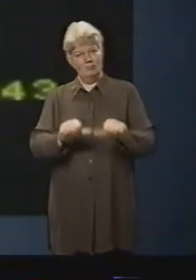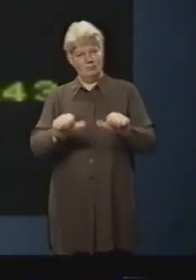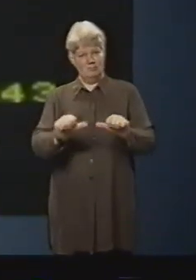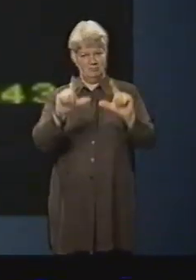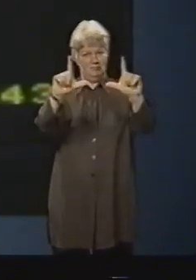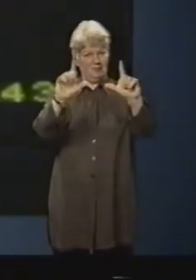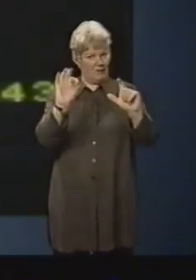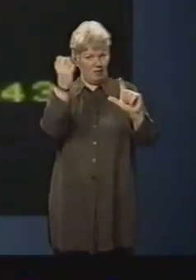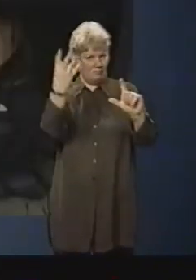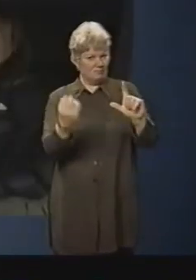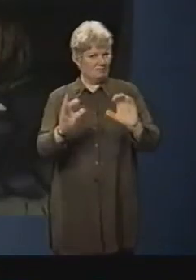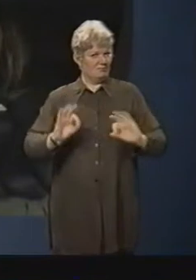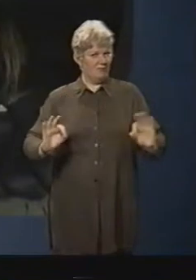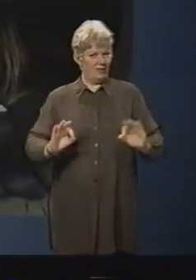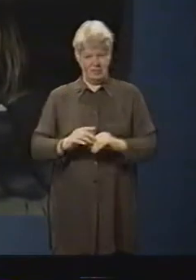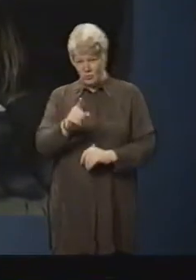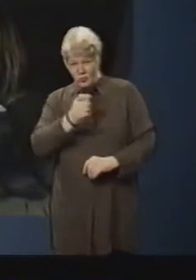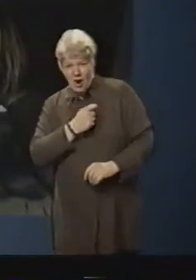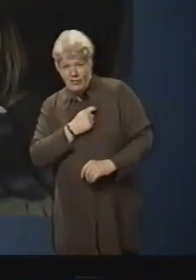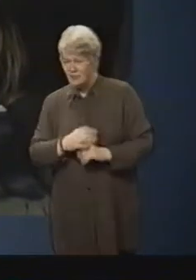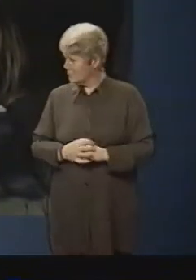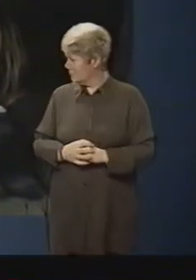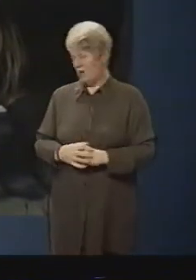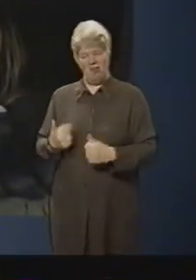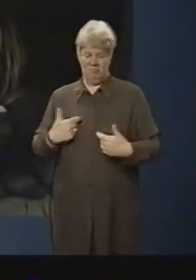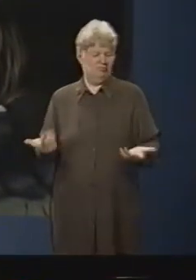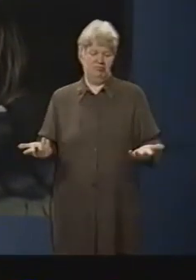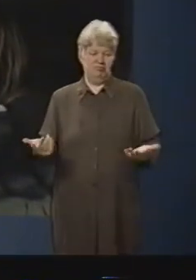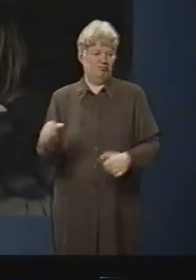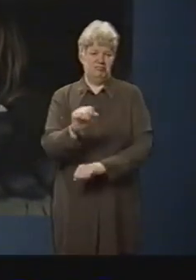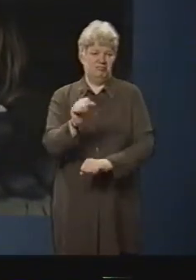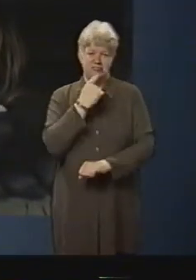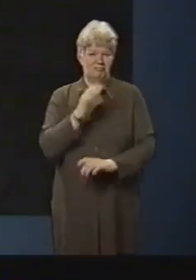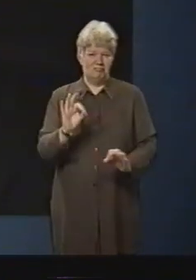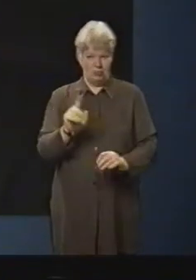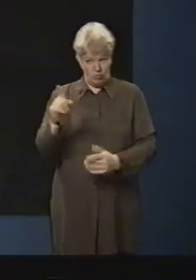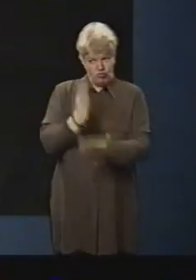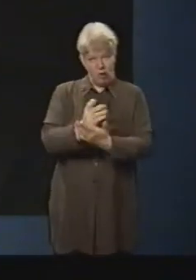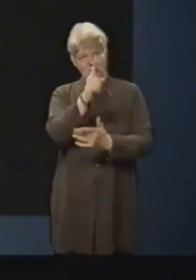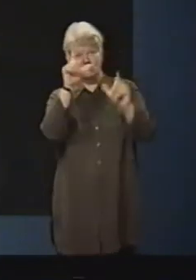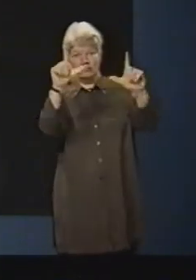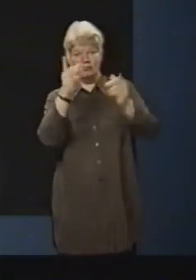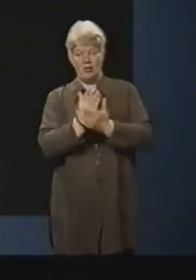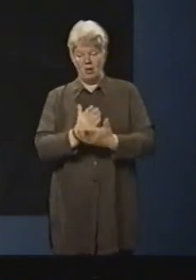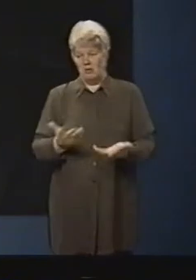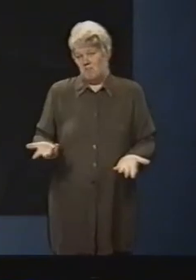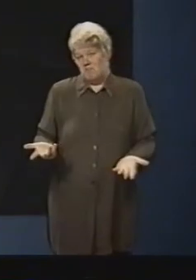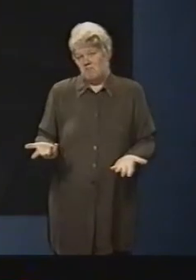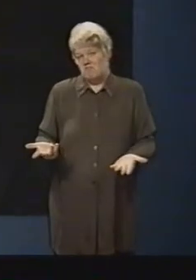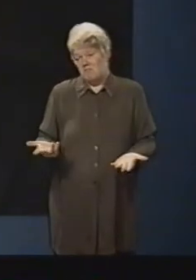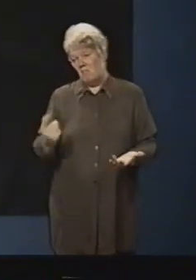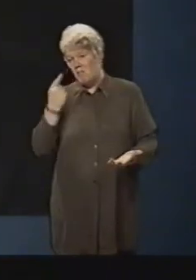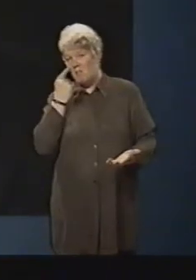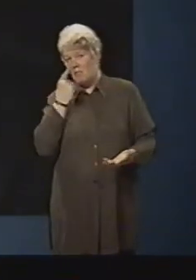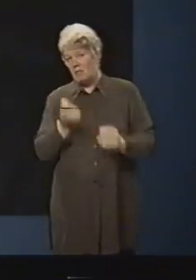any warnings. Are you nervous? No, not really. Do you trust the system? I'll let you know when I see things